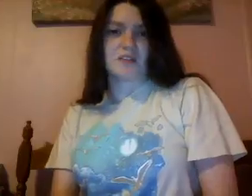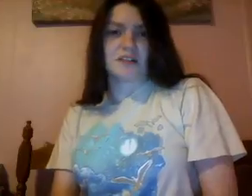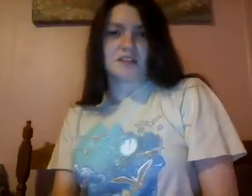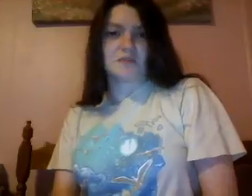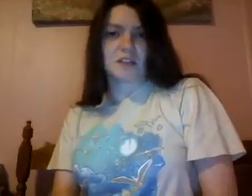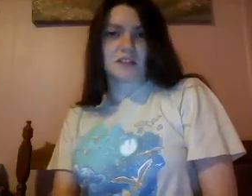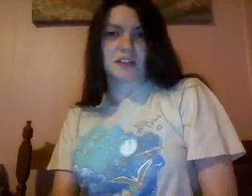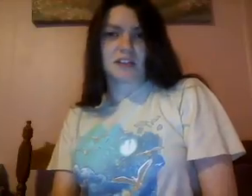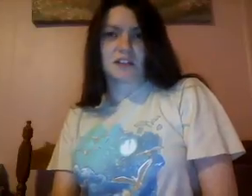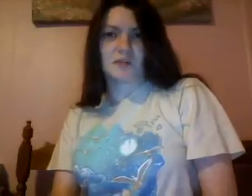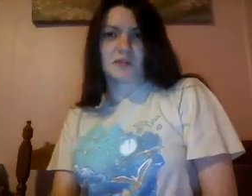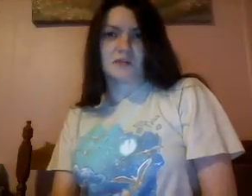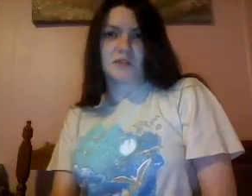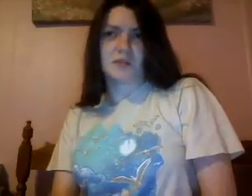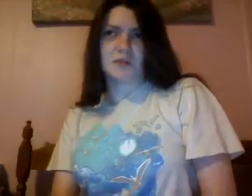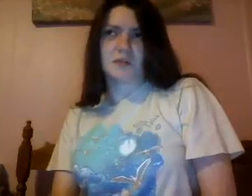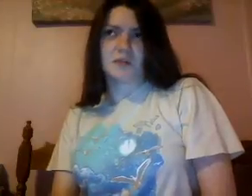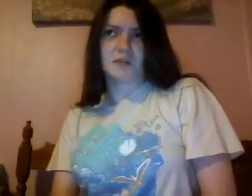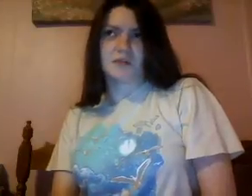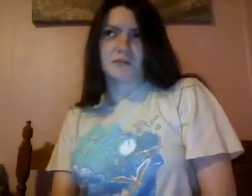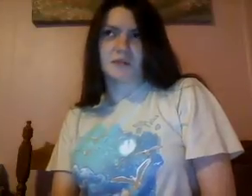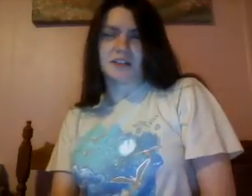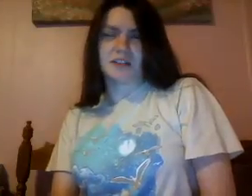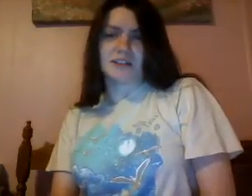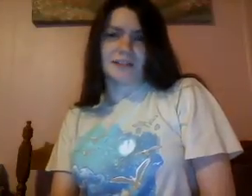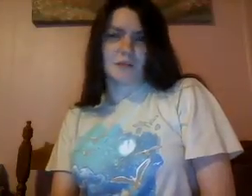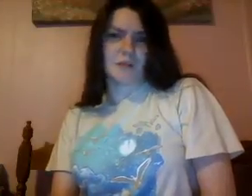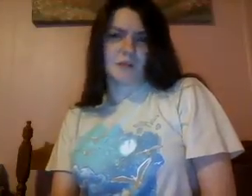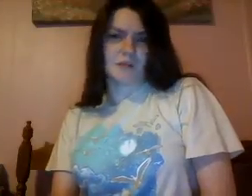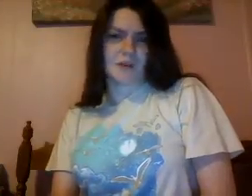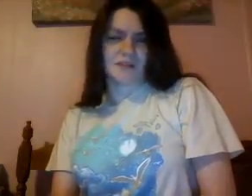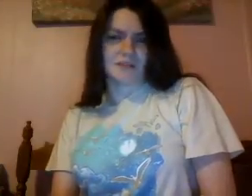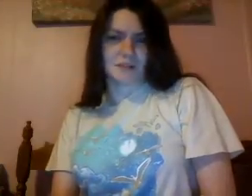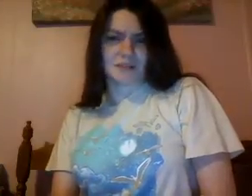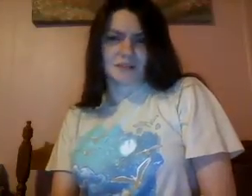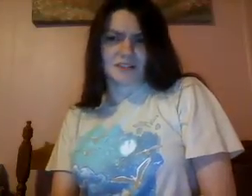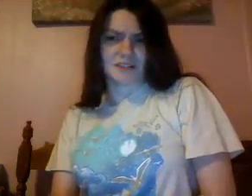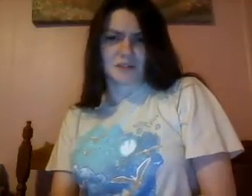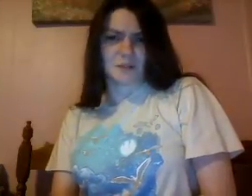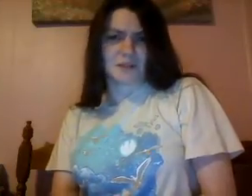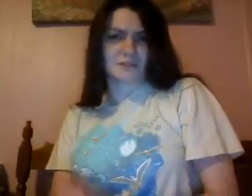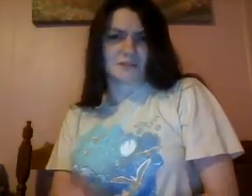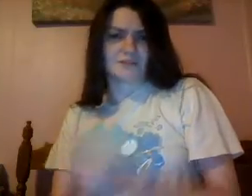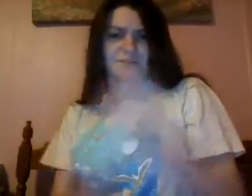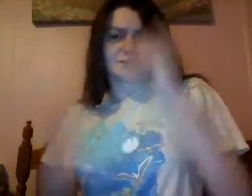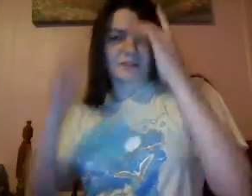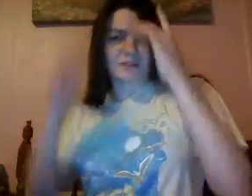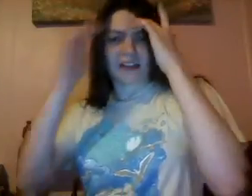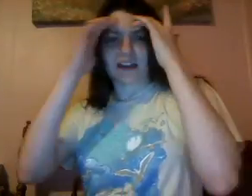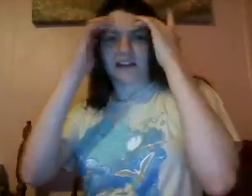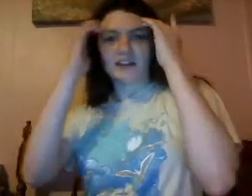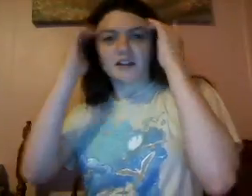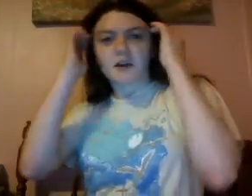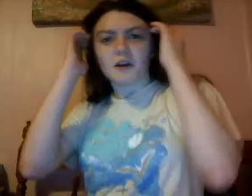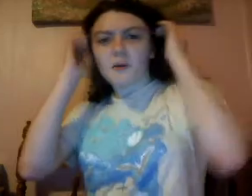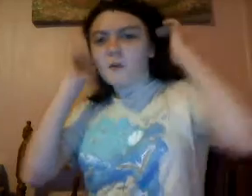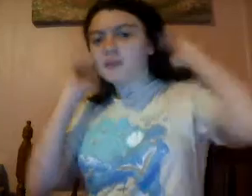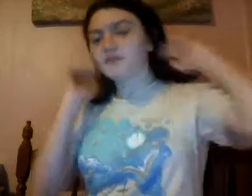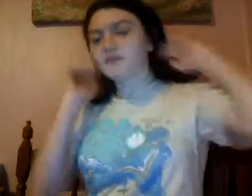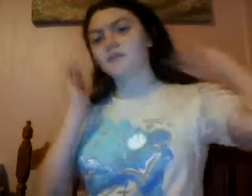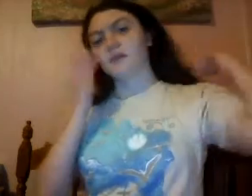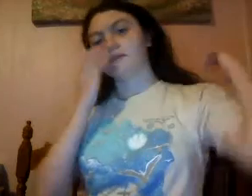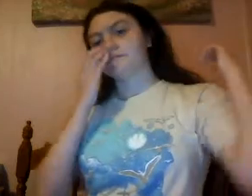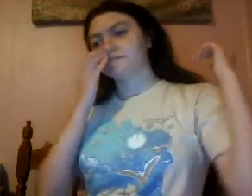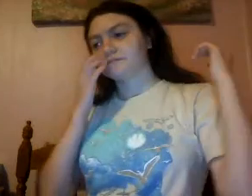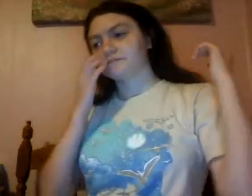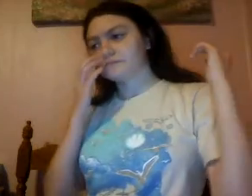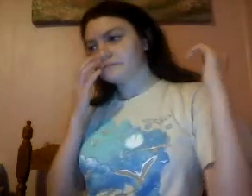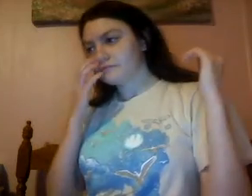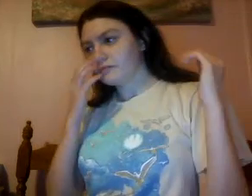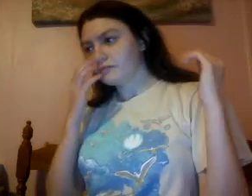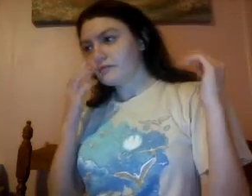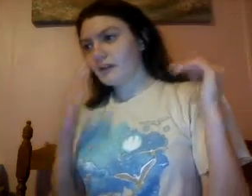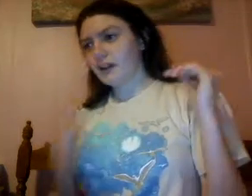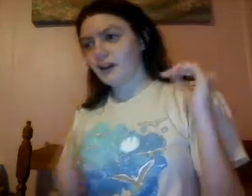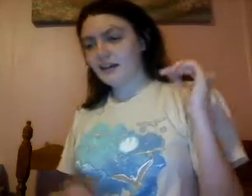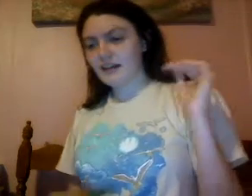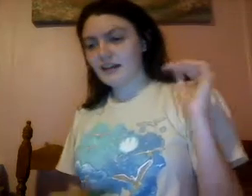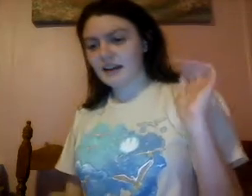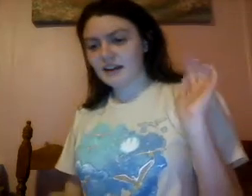reason being, if you only need, like, one word or just a little bit edited. One of them, though, I had